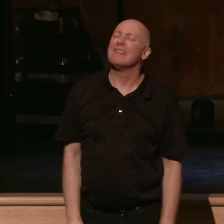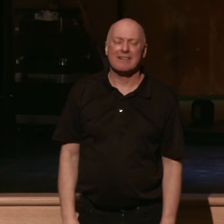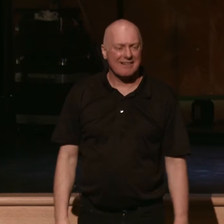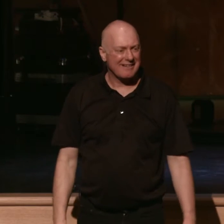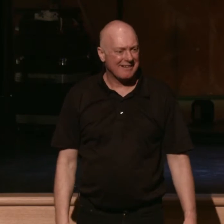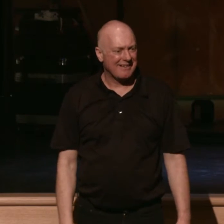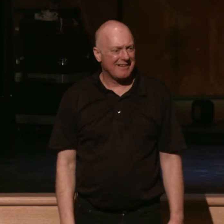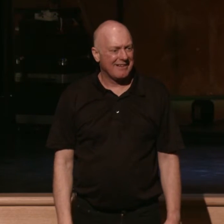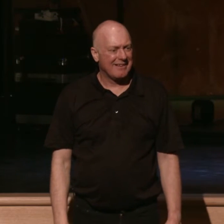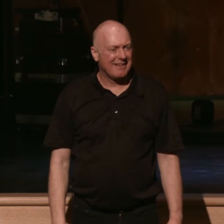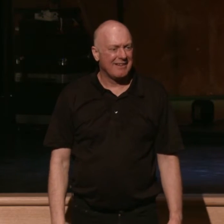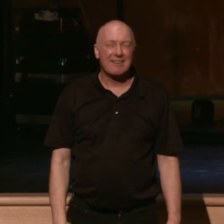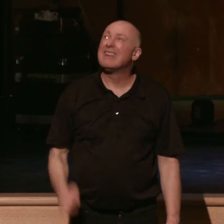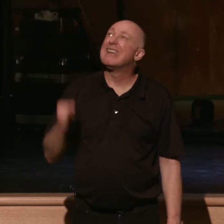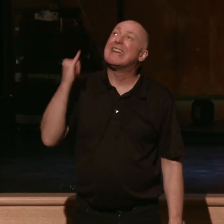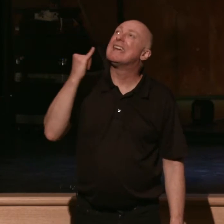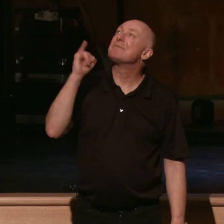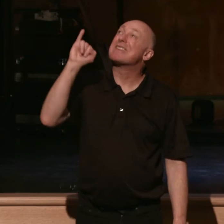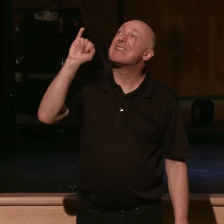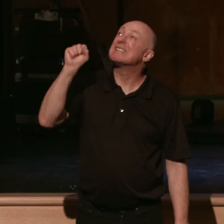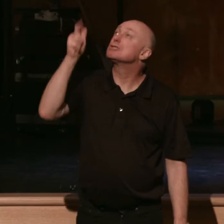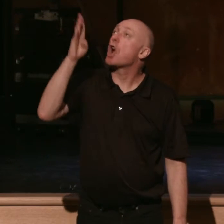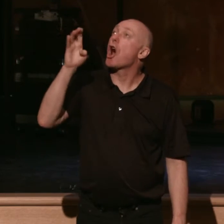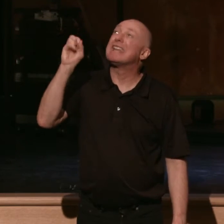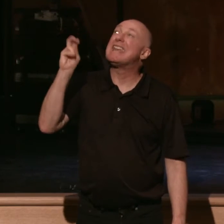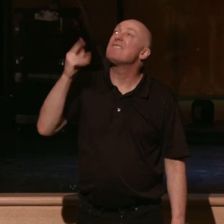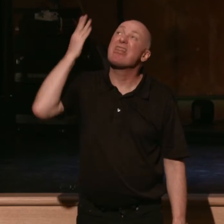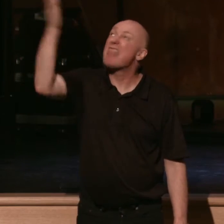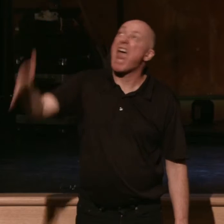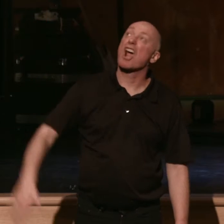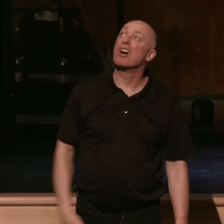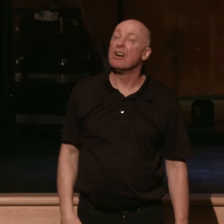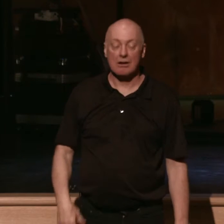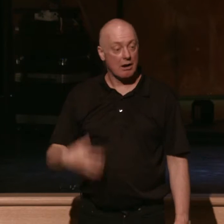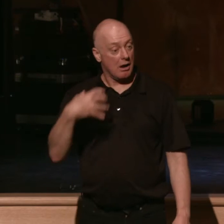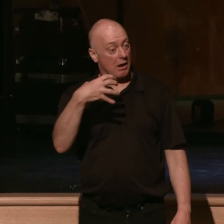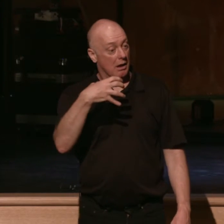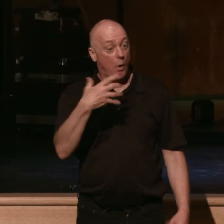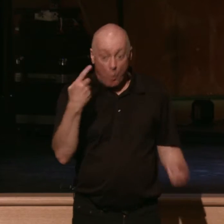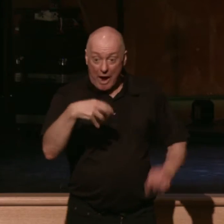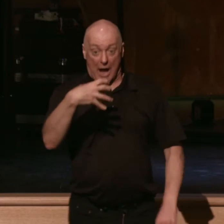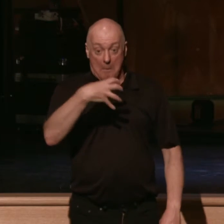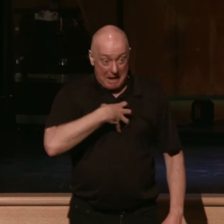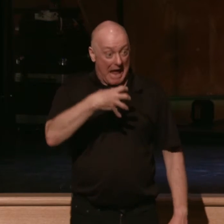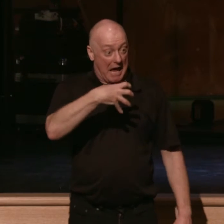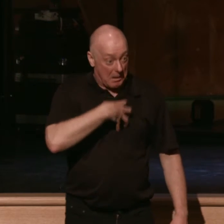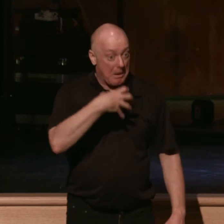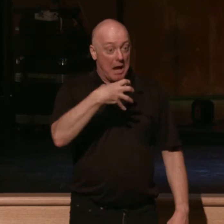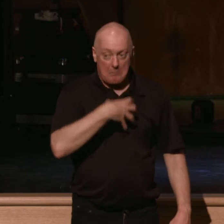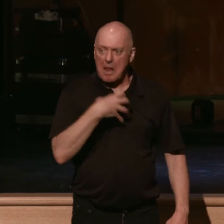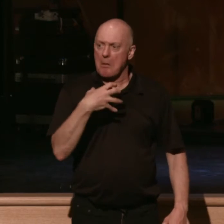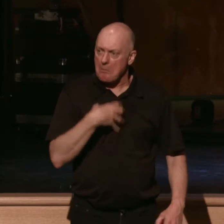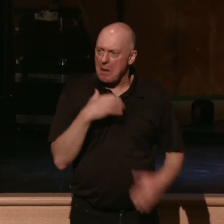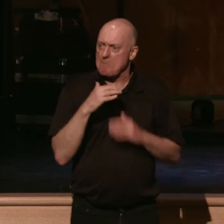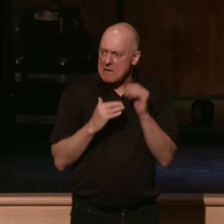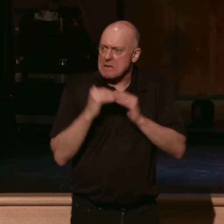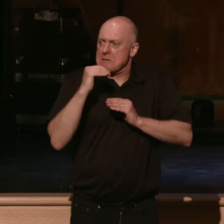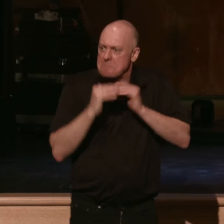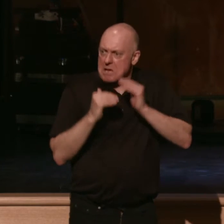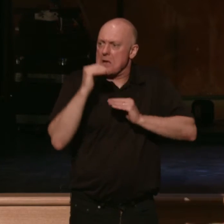Is God even there? When complaining is fostered in my life and fostered in my heart, this is the depths